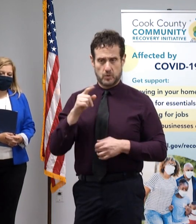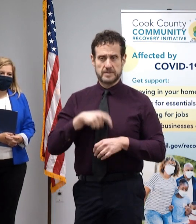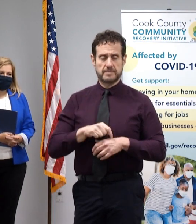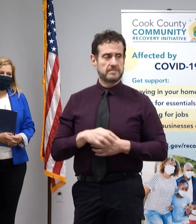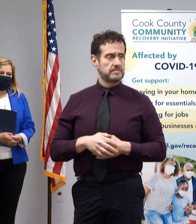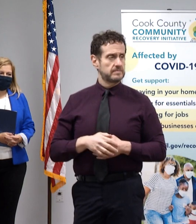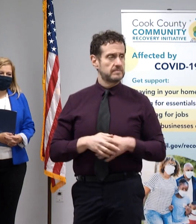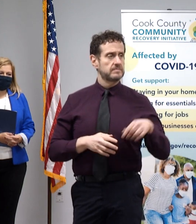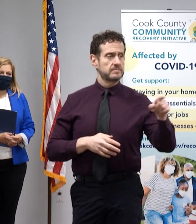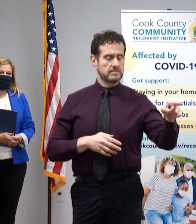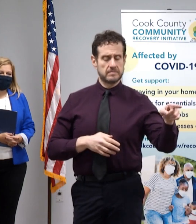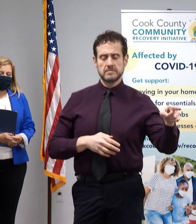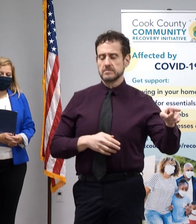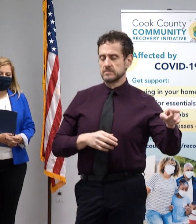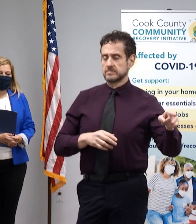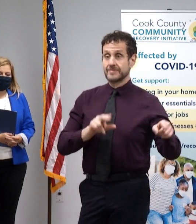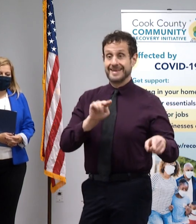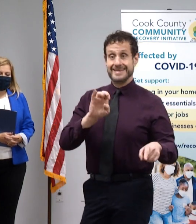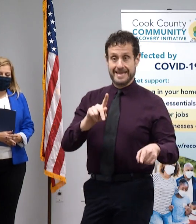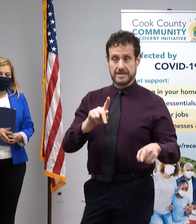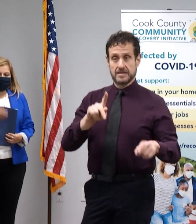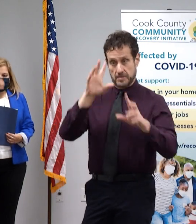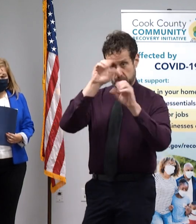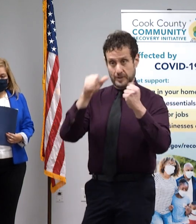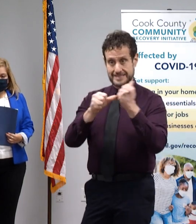Can we get that exact number for you, Alex? Yes.